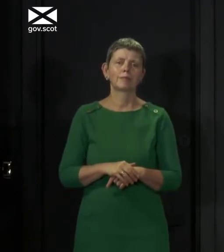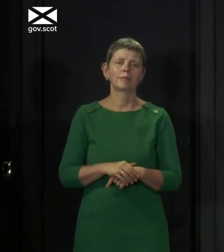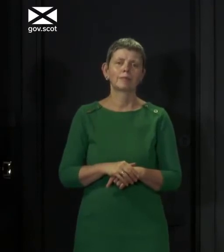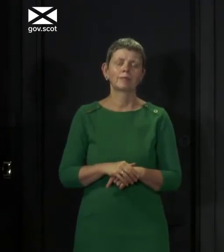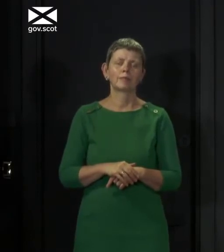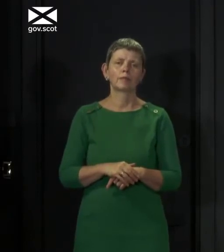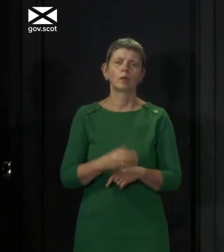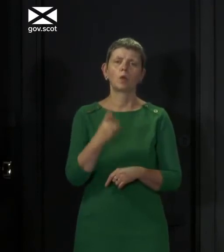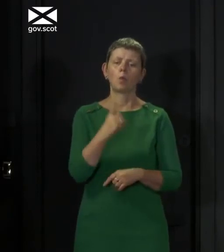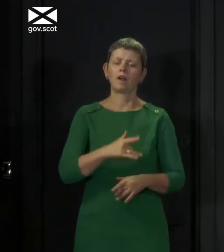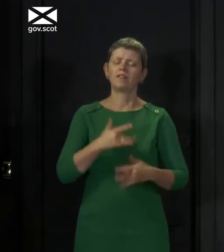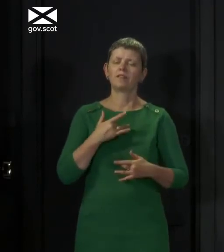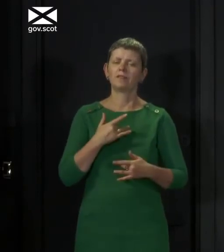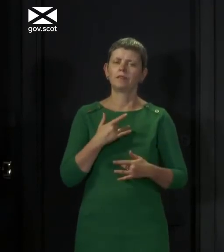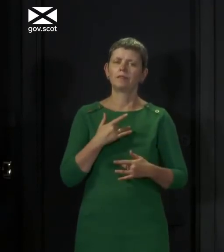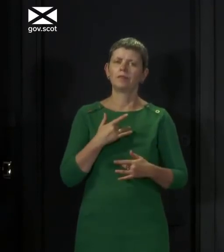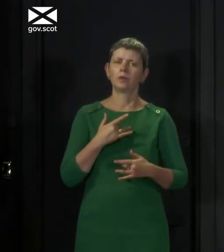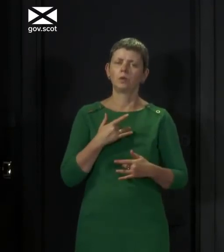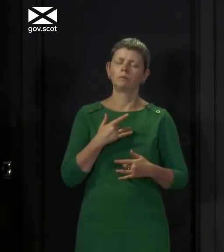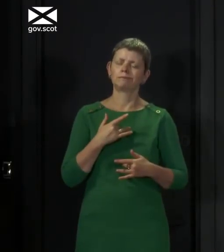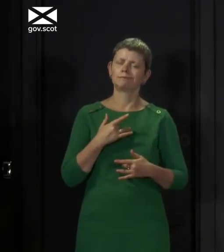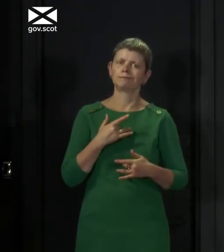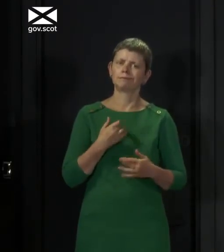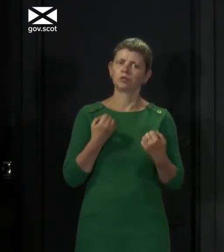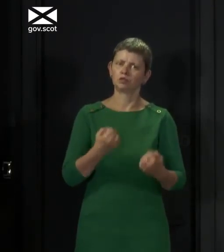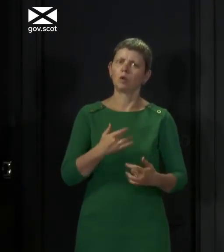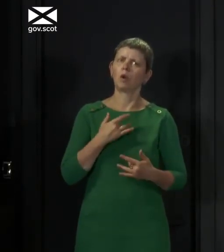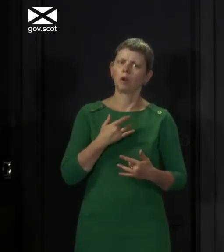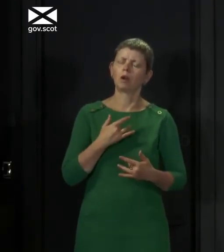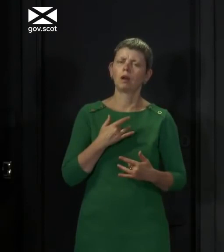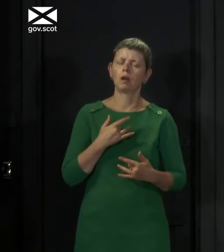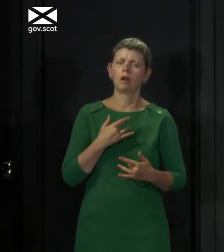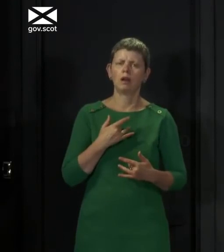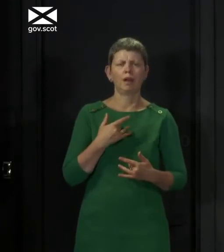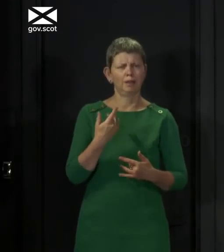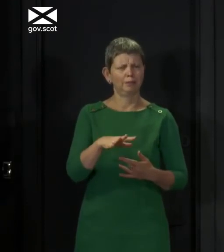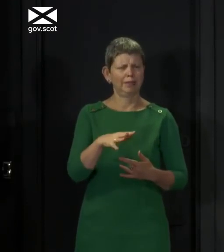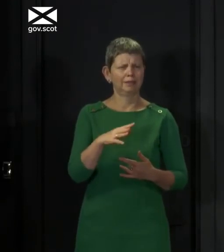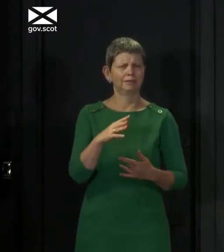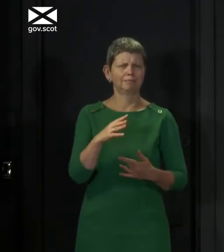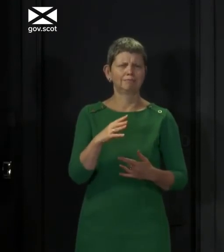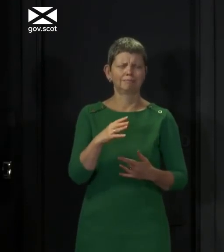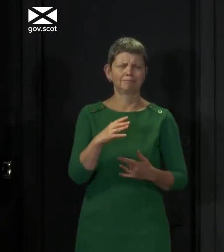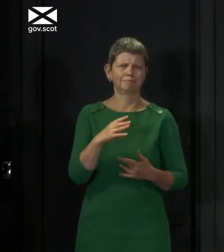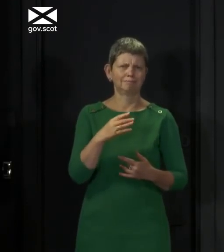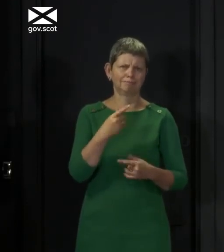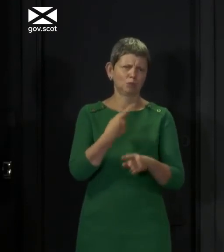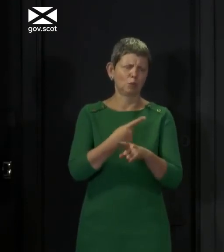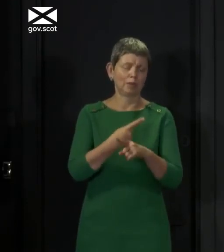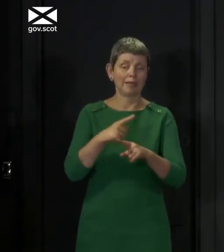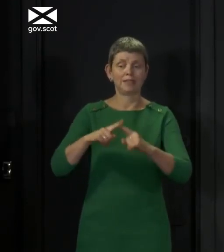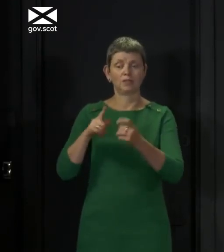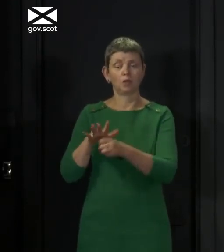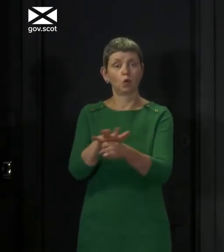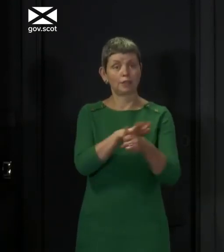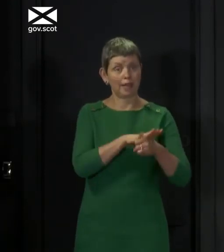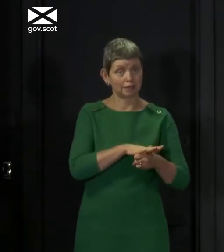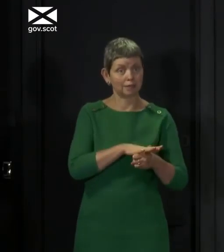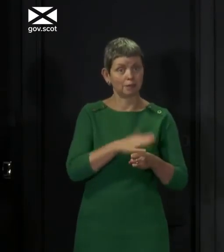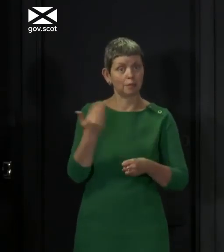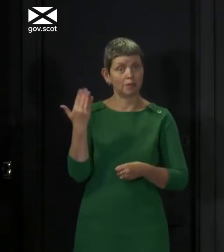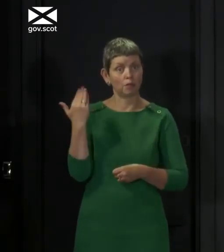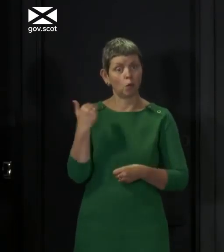One of the things I feel most strongly about and always have done, and people will have heard me talk about this in many other contexts in the past, is that Scotland is an open,